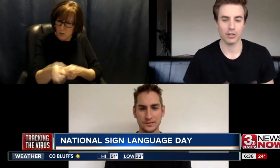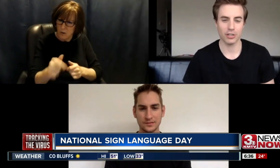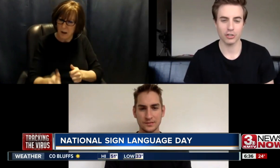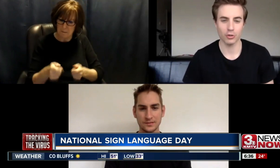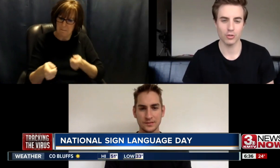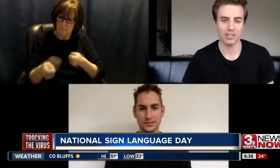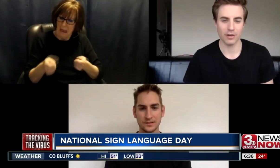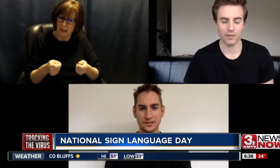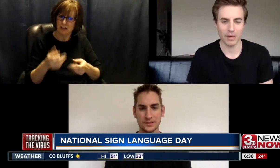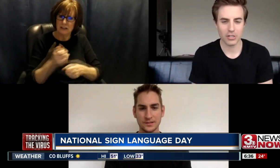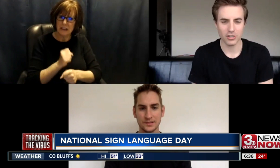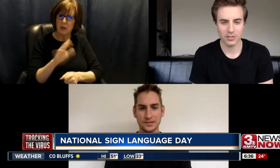your news and your information?